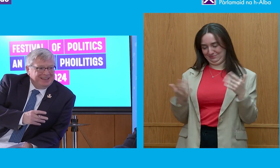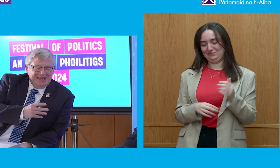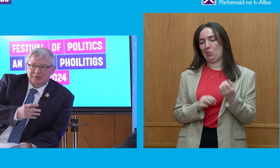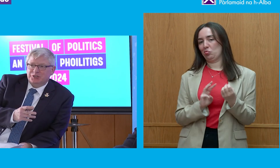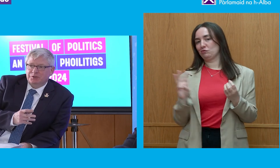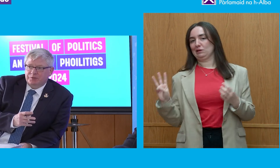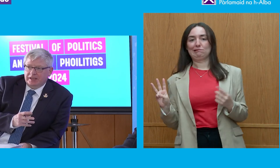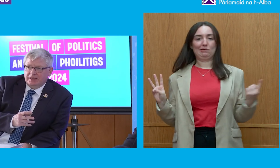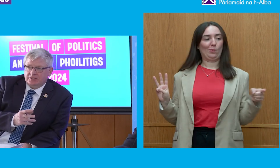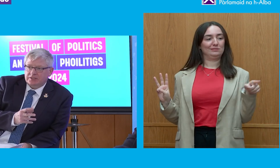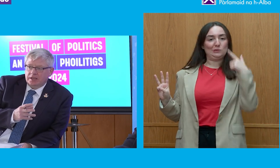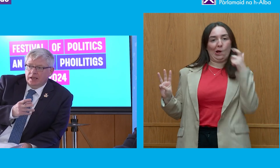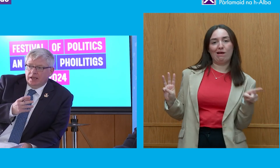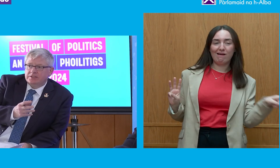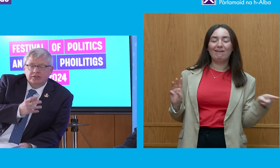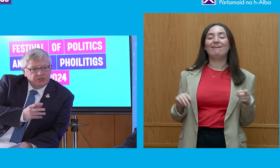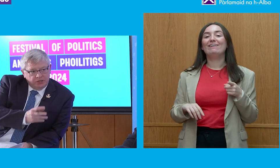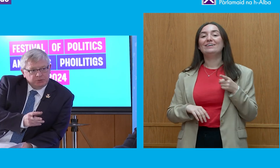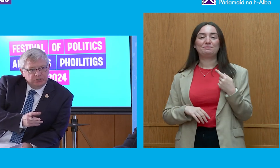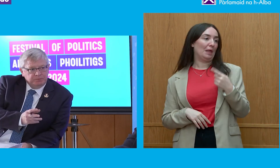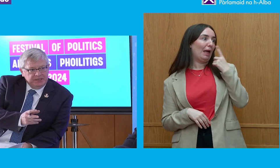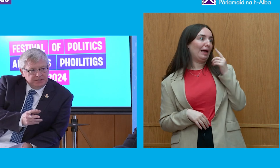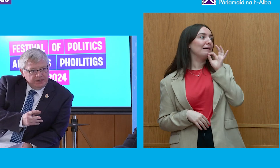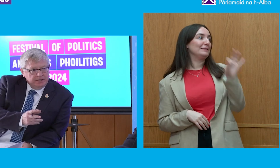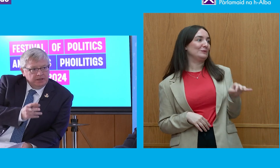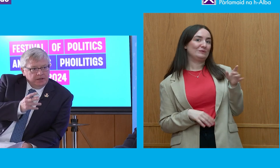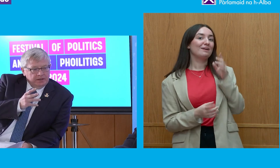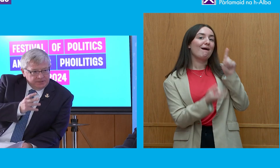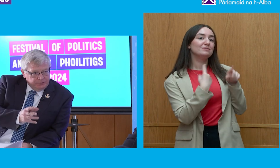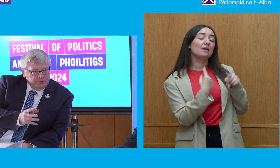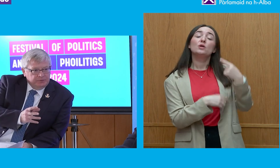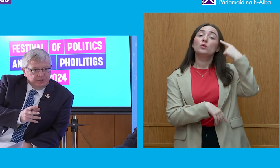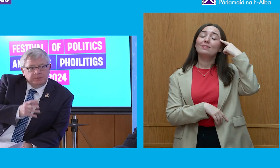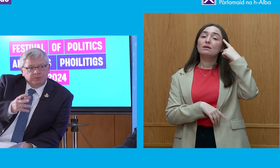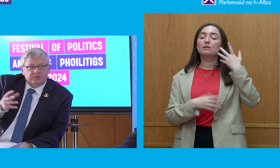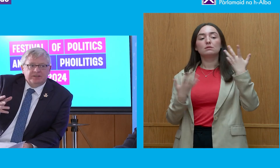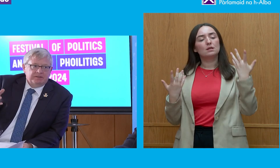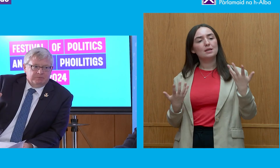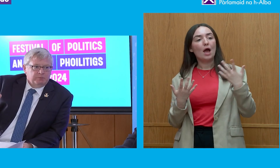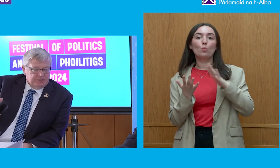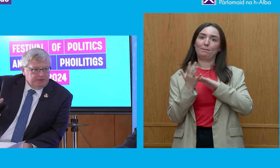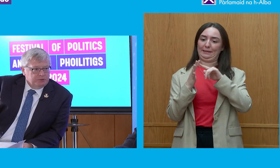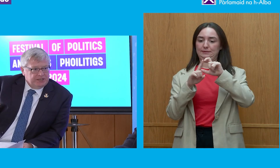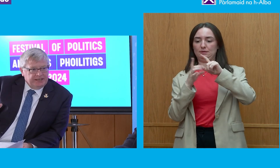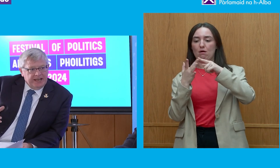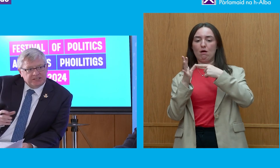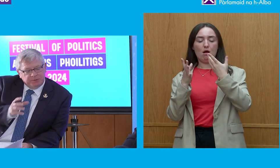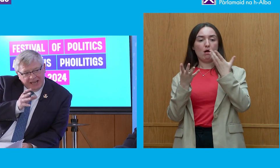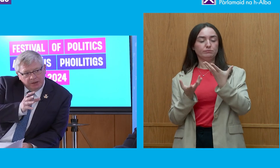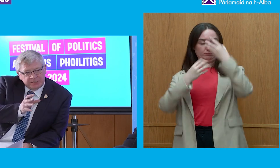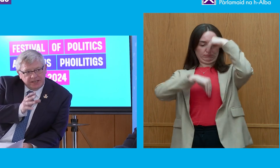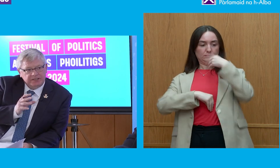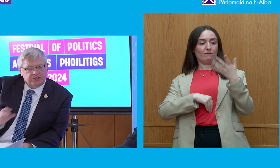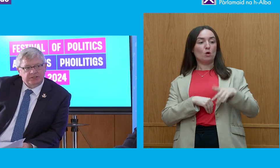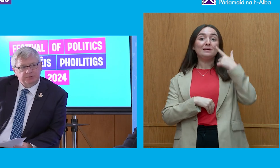and look to you for the answers, is the consumption of media different for young people, which I think we say would say yes.